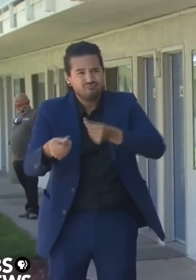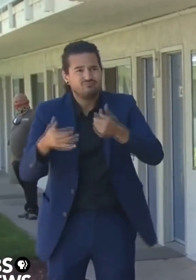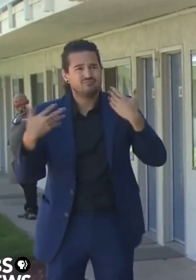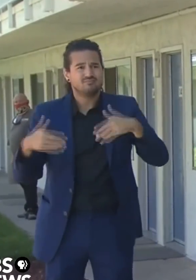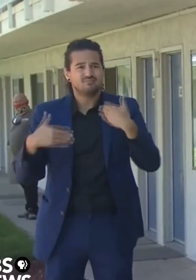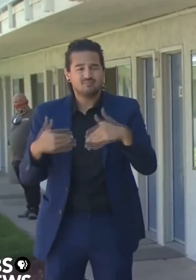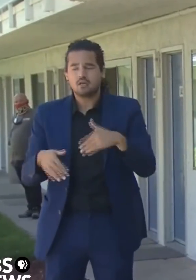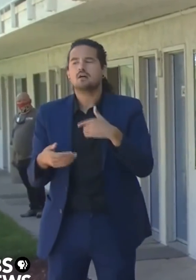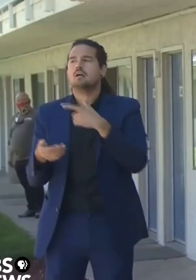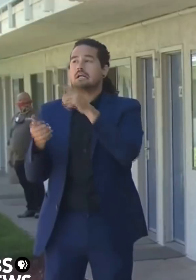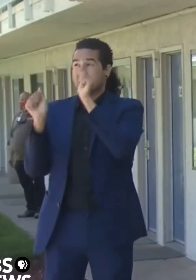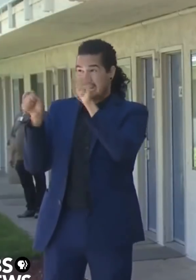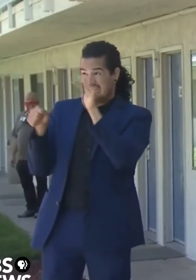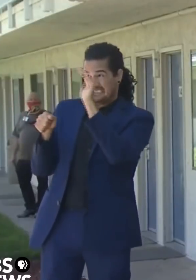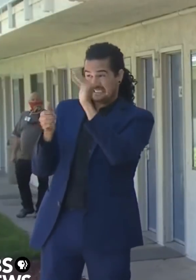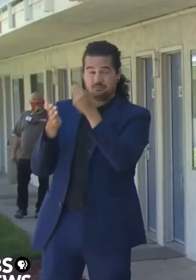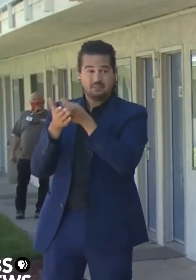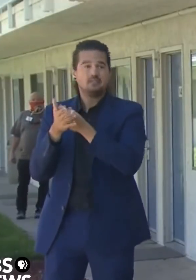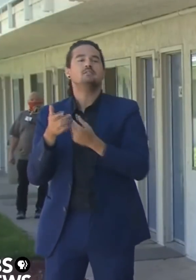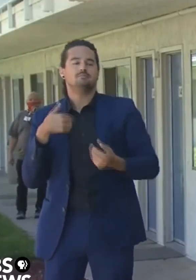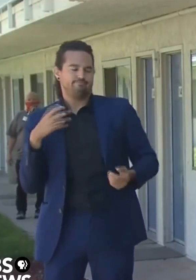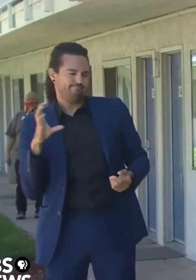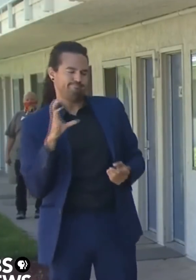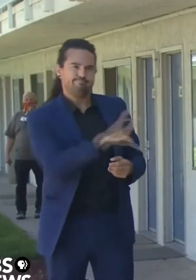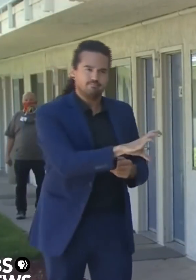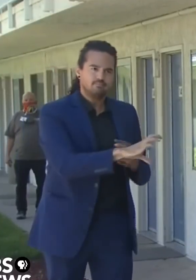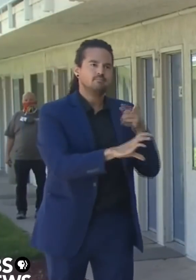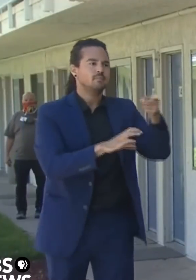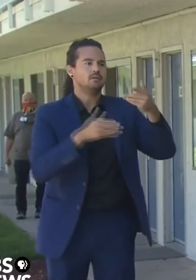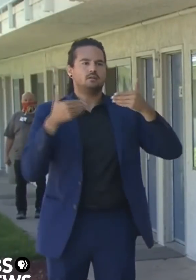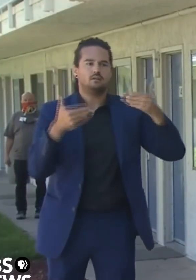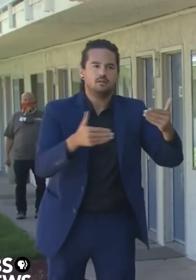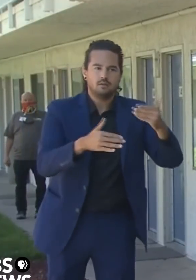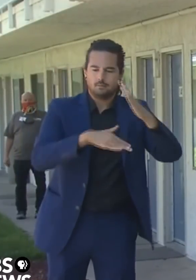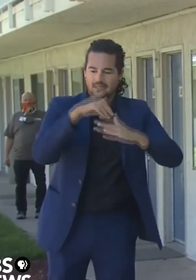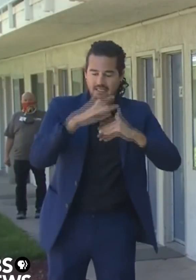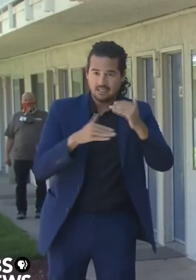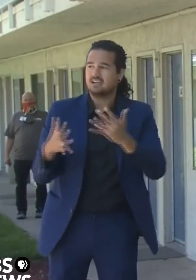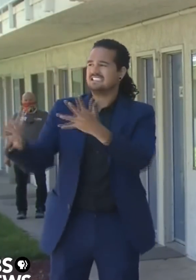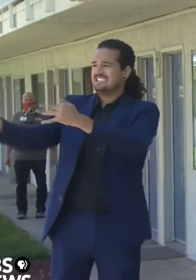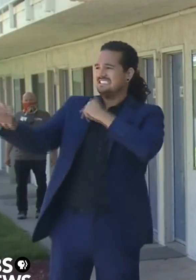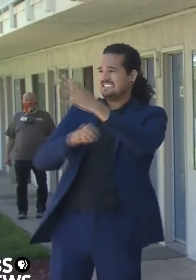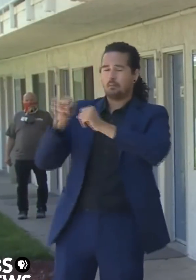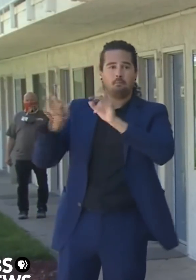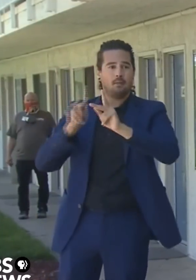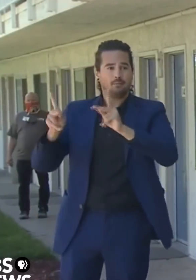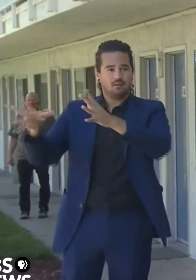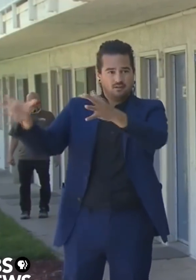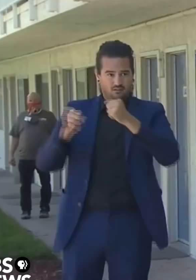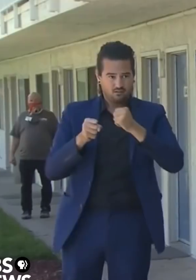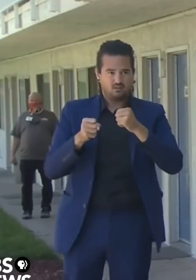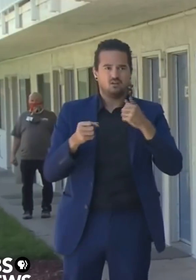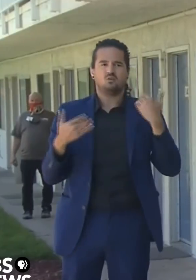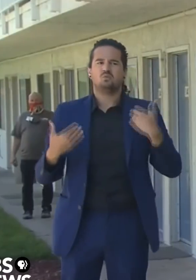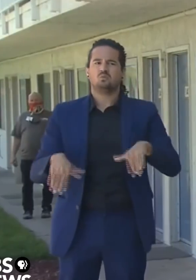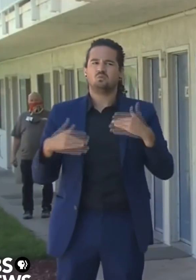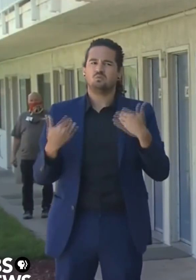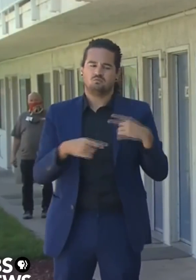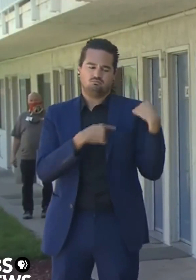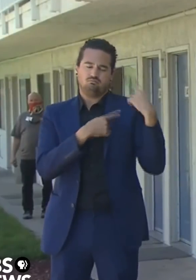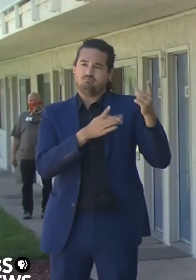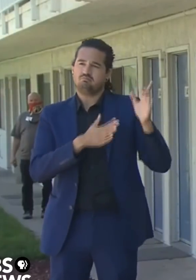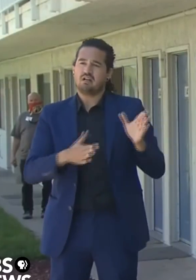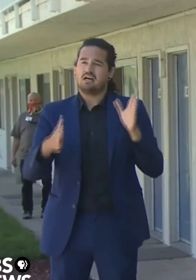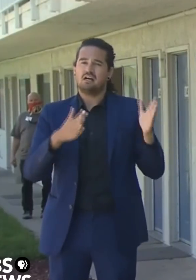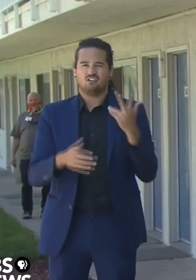do the entitlement process to get it built to get it occupied three, four, five years go by. And at the end of the